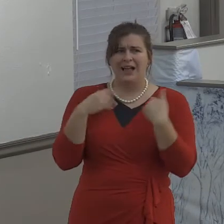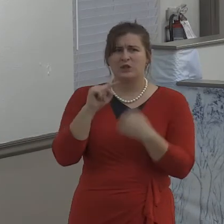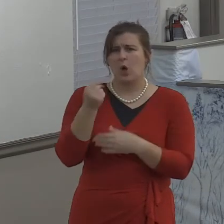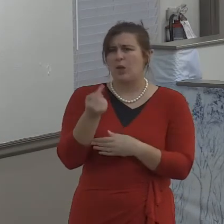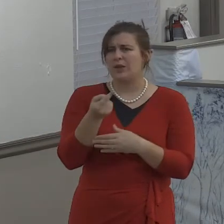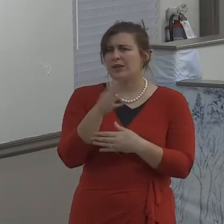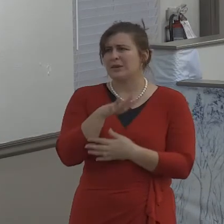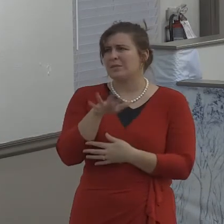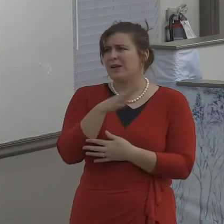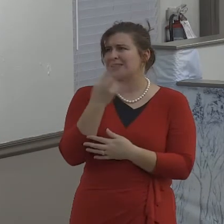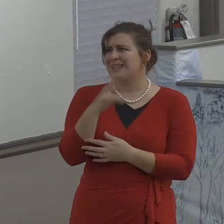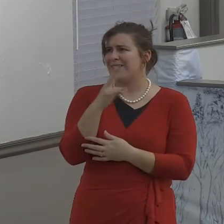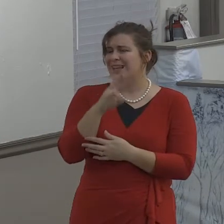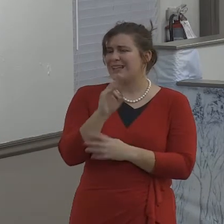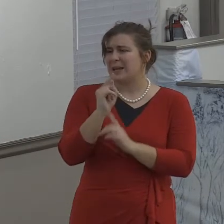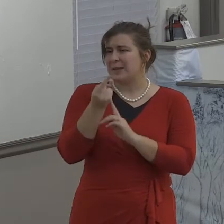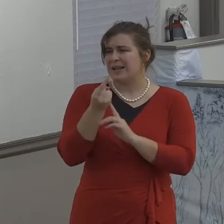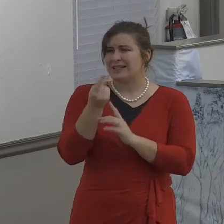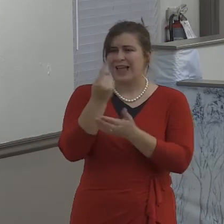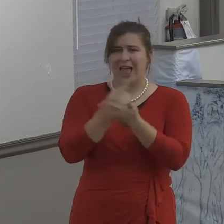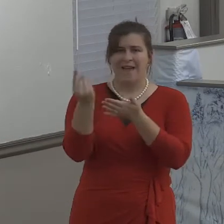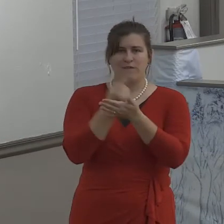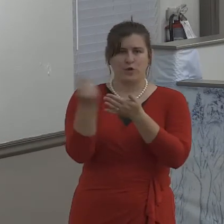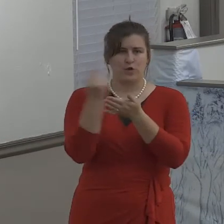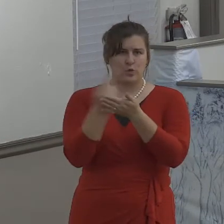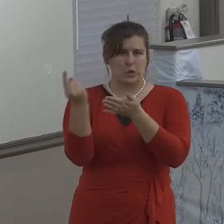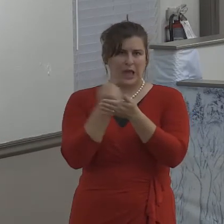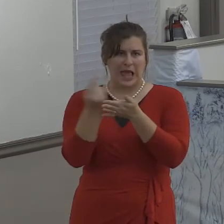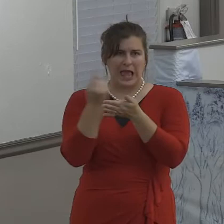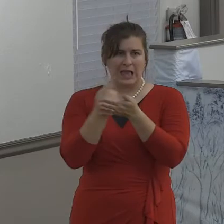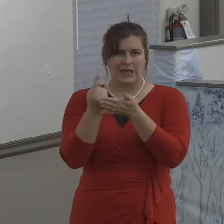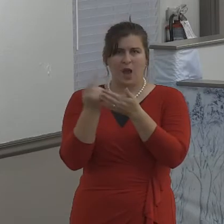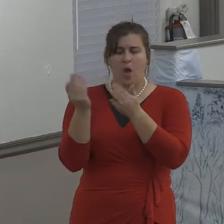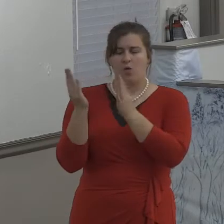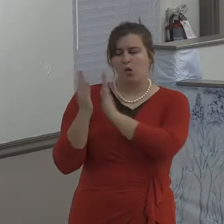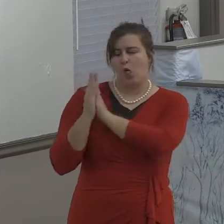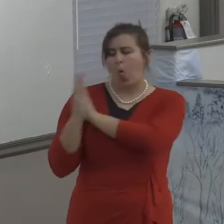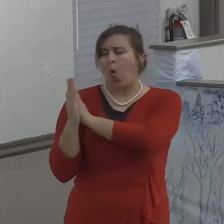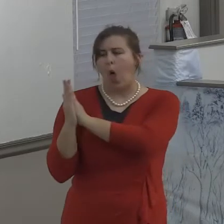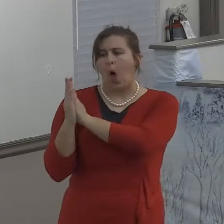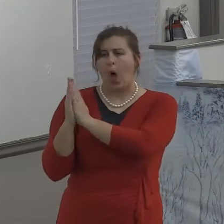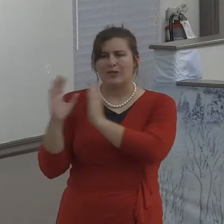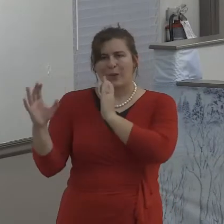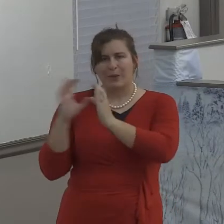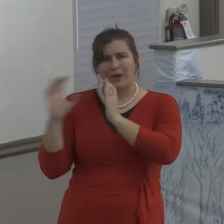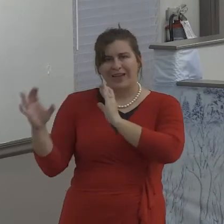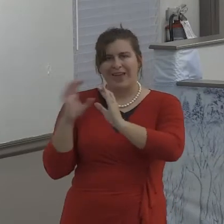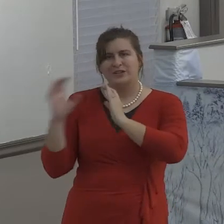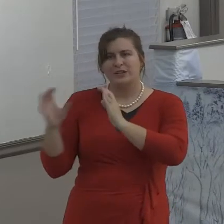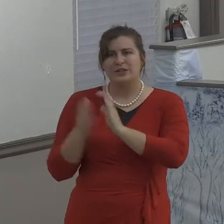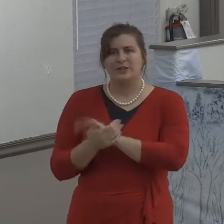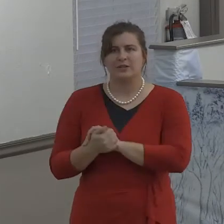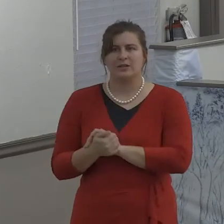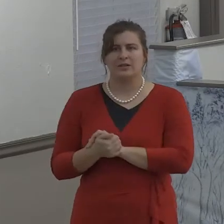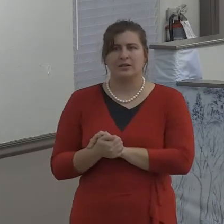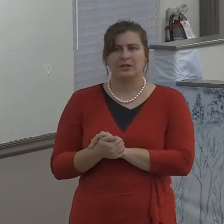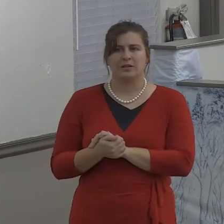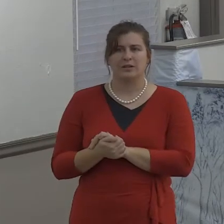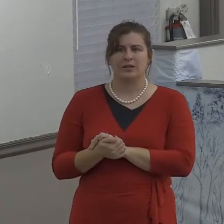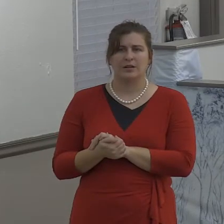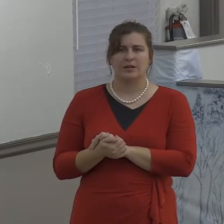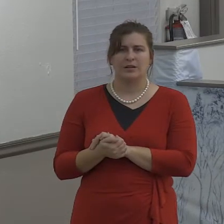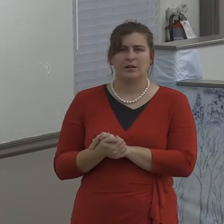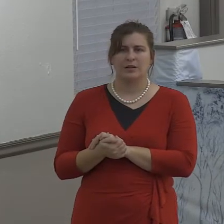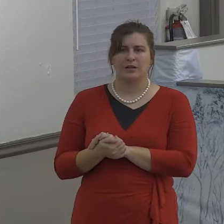Peter told husbands that they, in 1 Peter chapter 3 verse 7, dwell with them, their wives according to